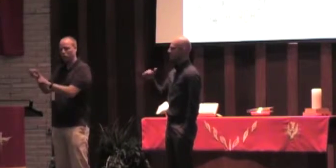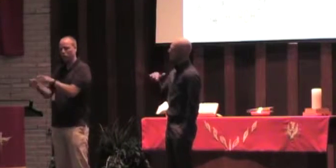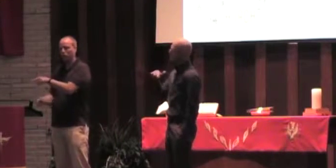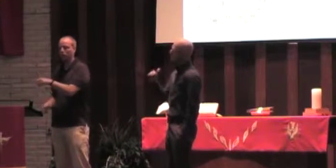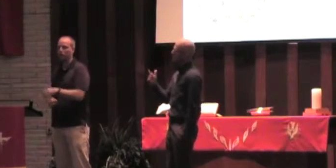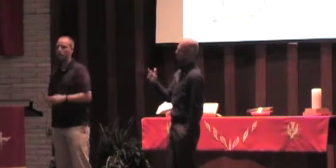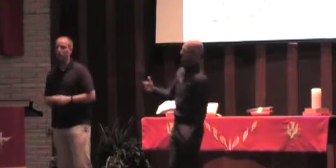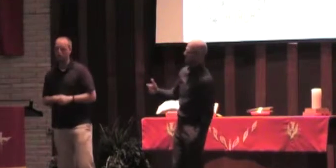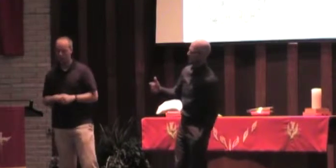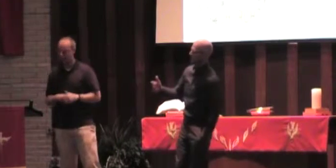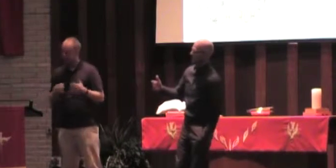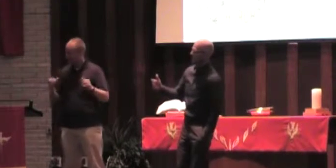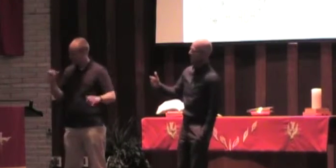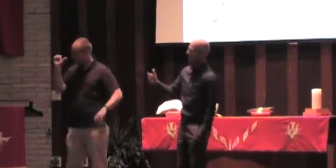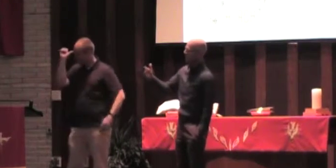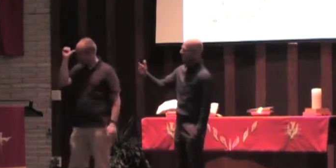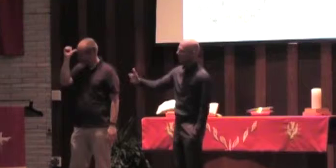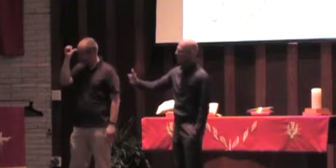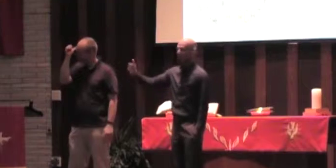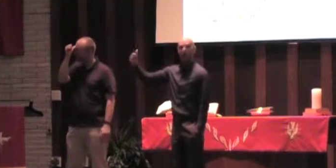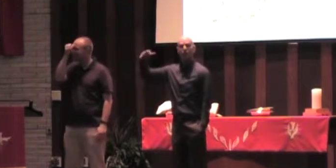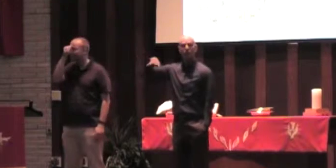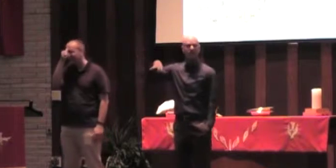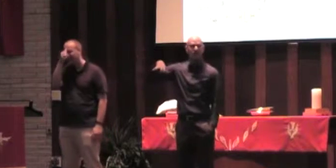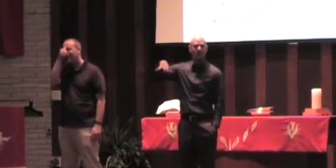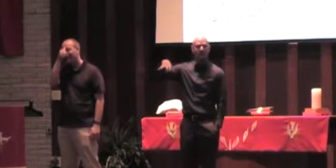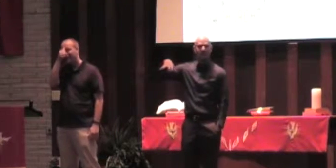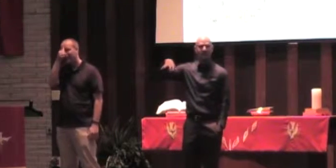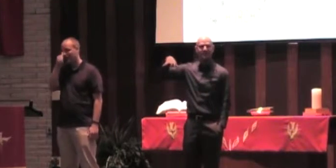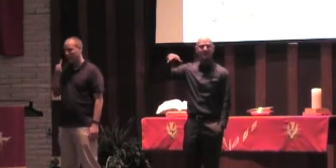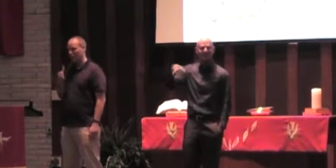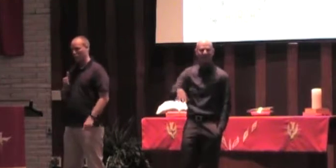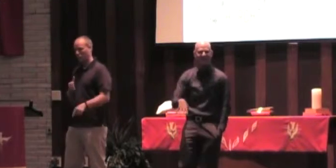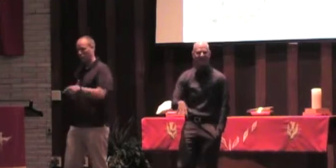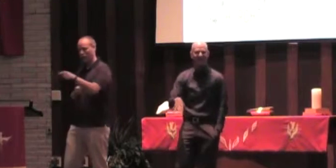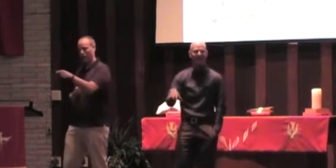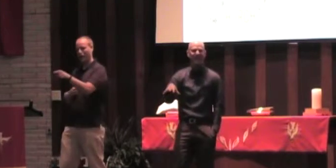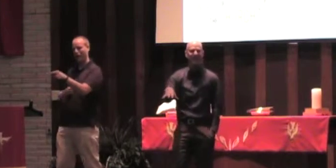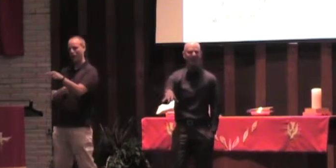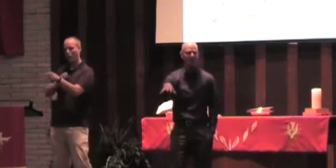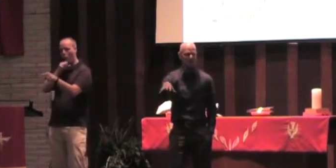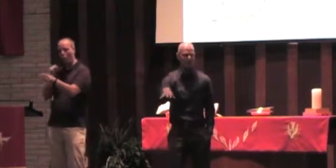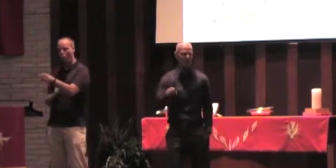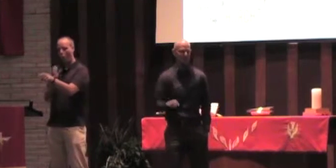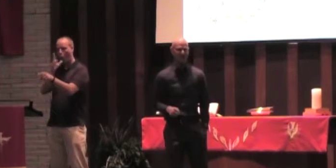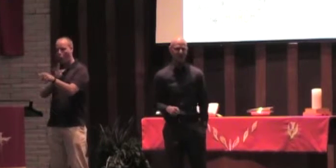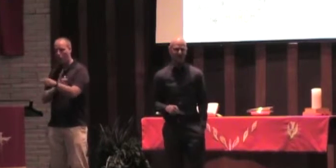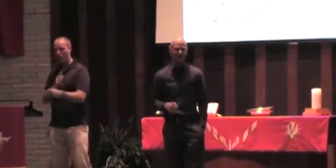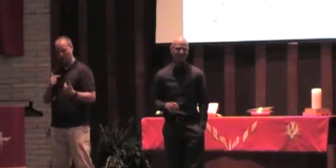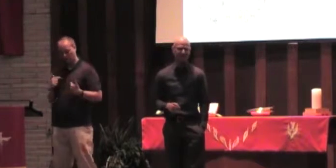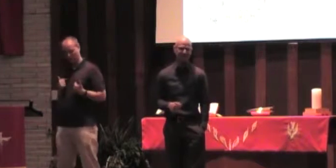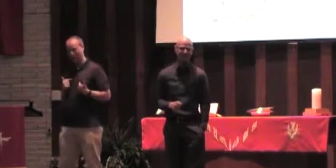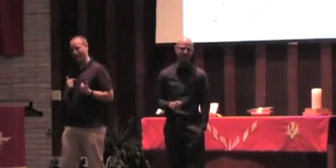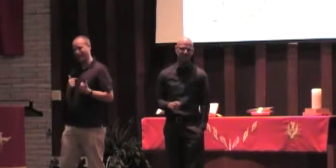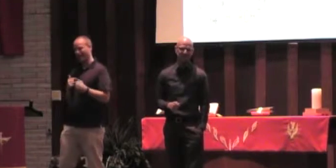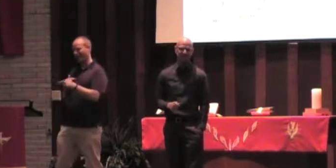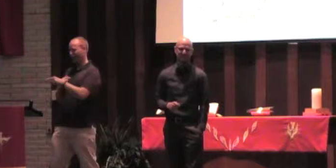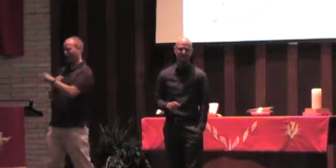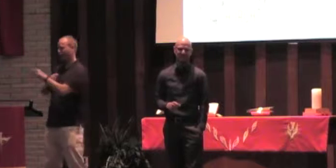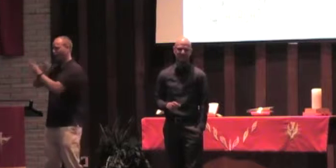And I'll just never forget that here was a woman defending that which makes her sick.